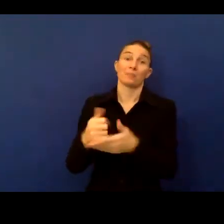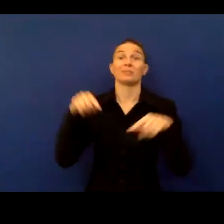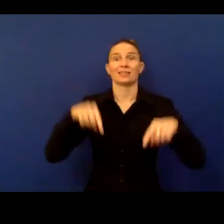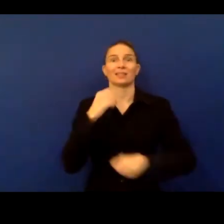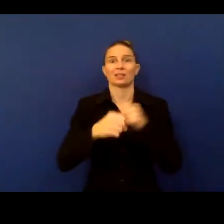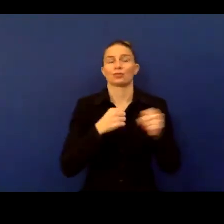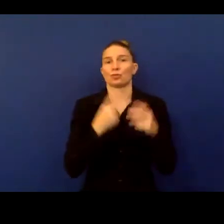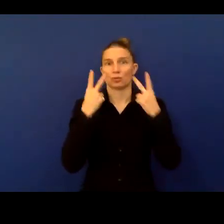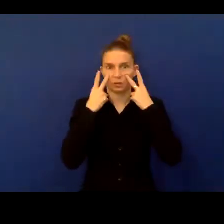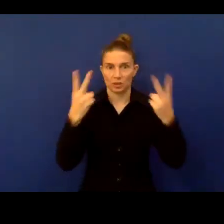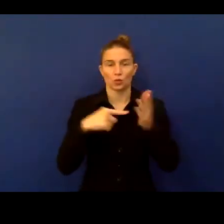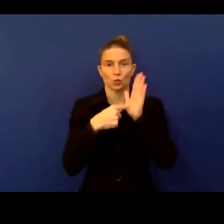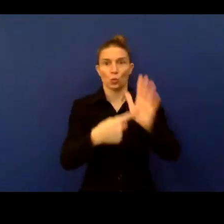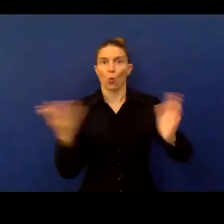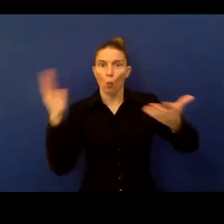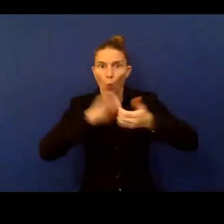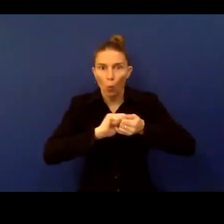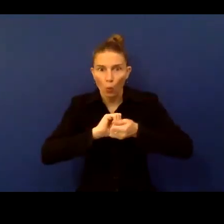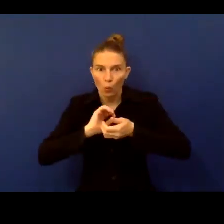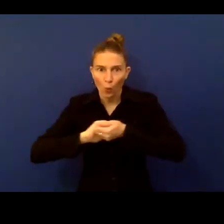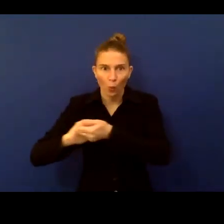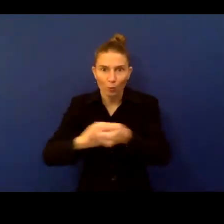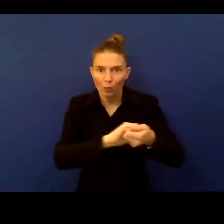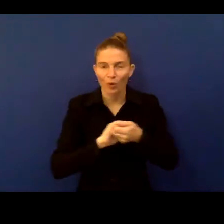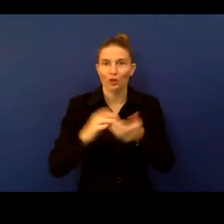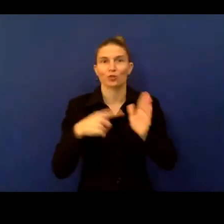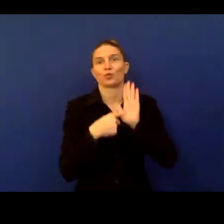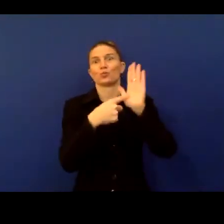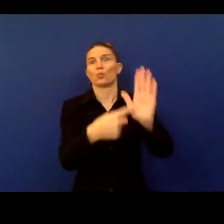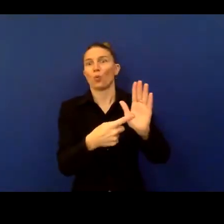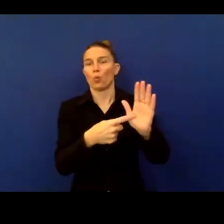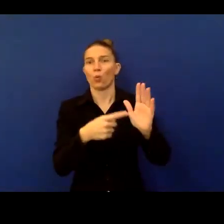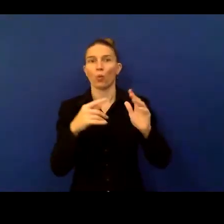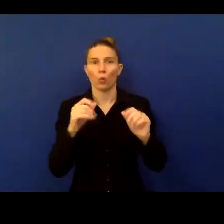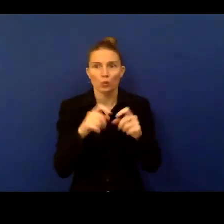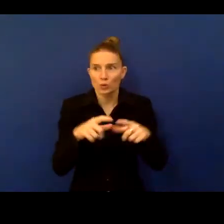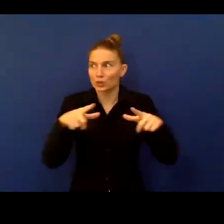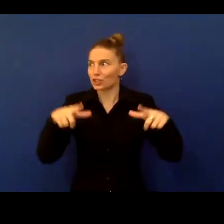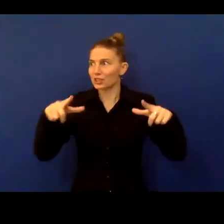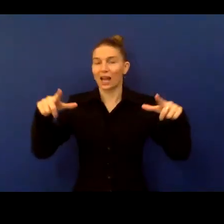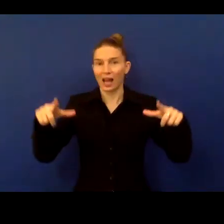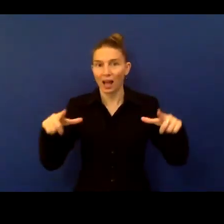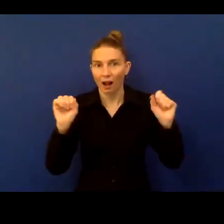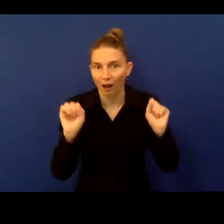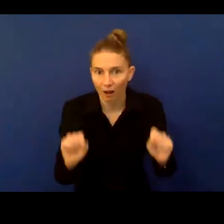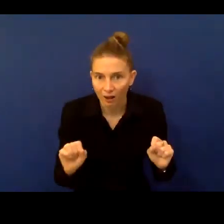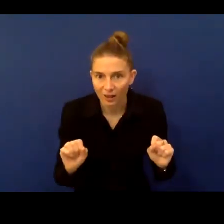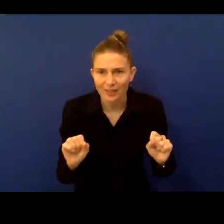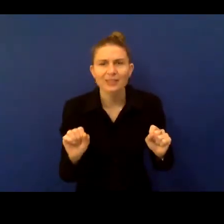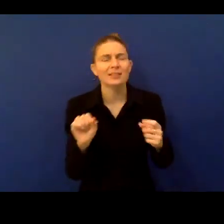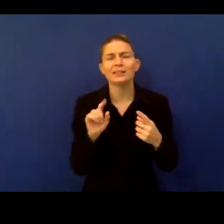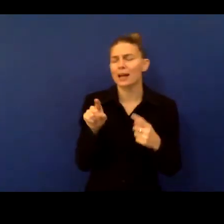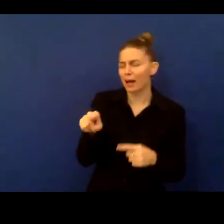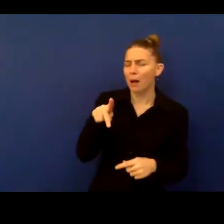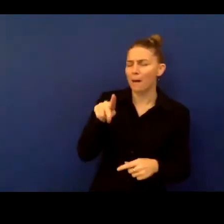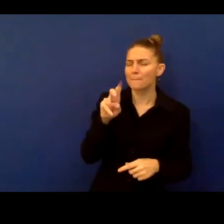partnerships and collaboration in order to take action at scale in terms of COVID-19 response and recovery. And I know Penny highlighted some of